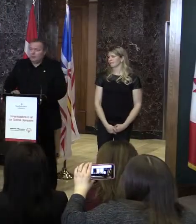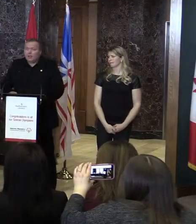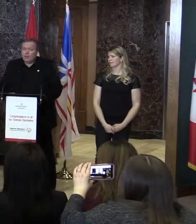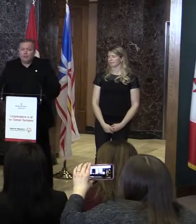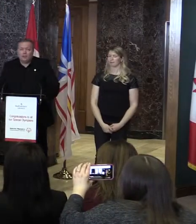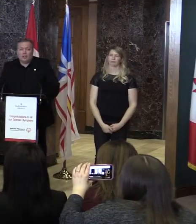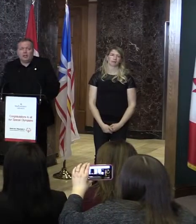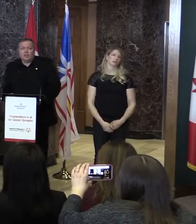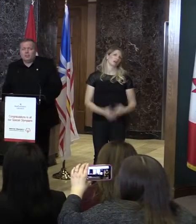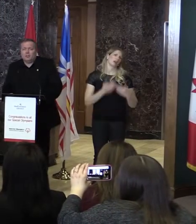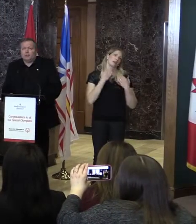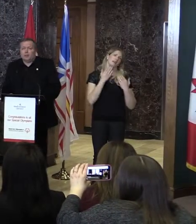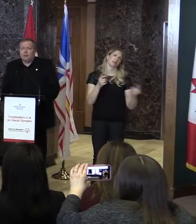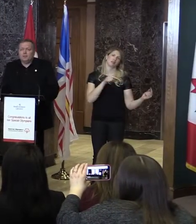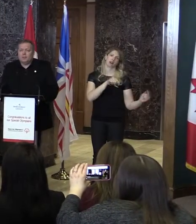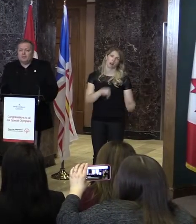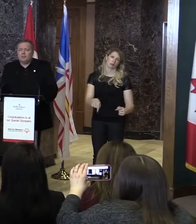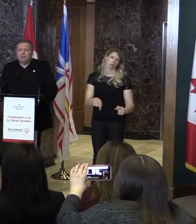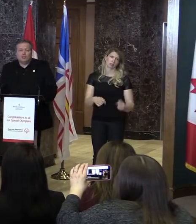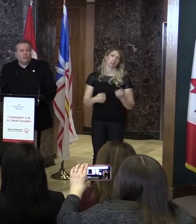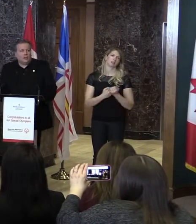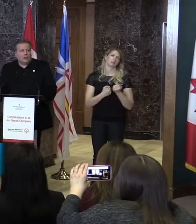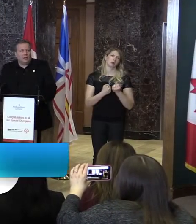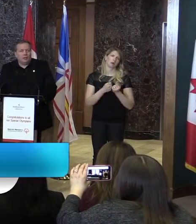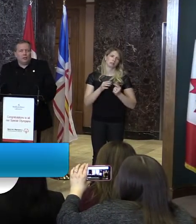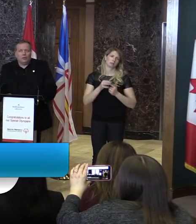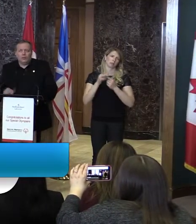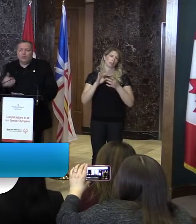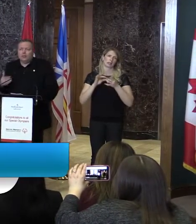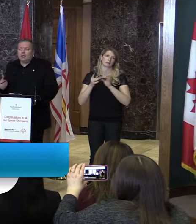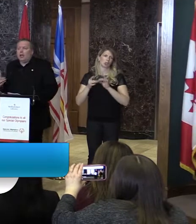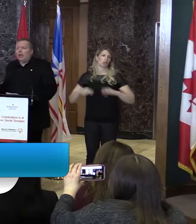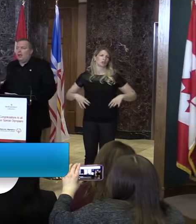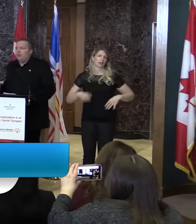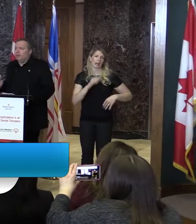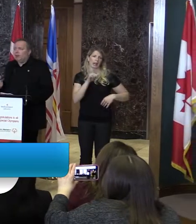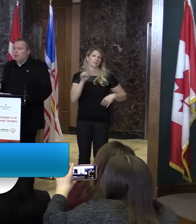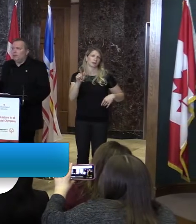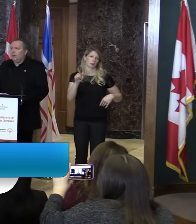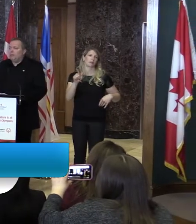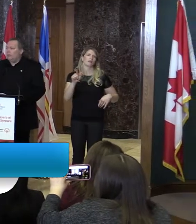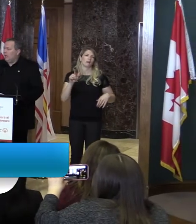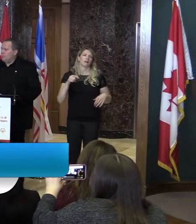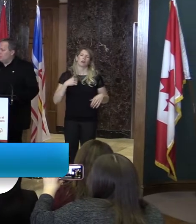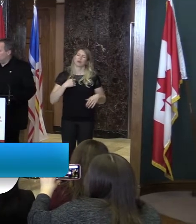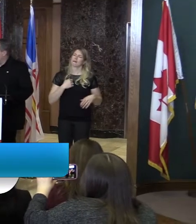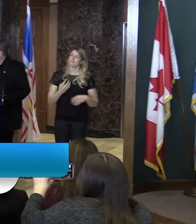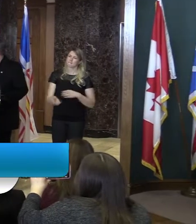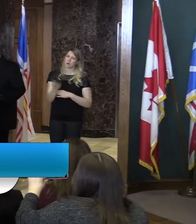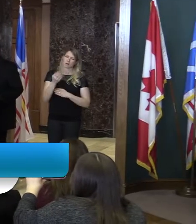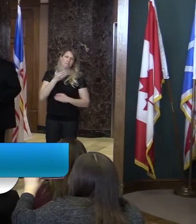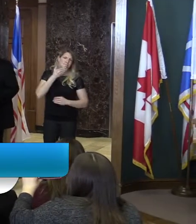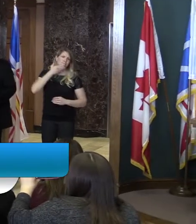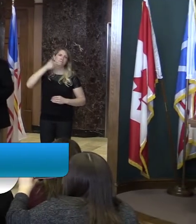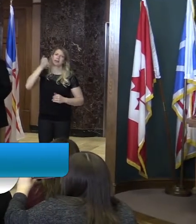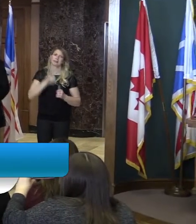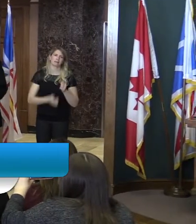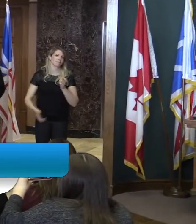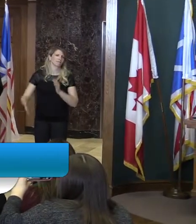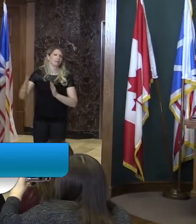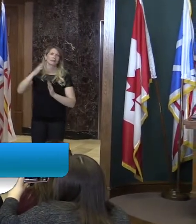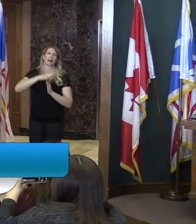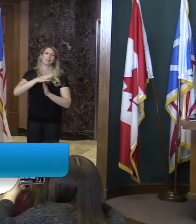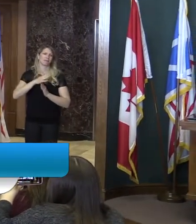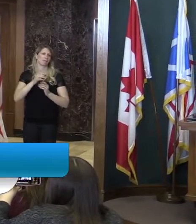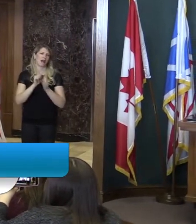Thank you all for attending and supporting Special Olympics Newfoundland and Labrador. We could not have four better ambassadors than the people you see sitting